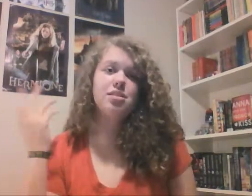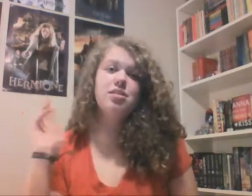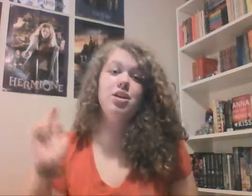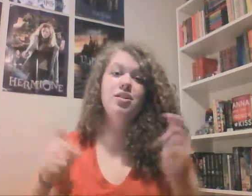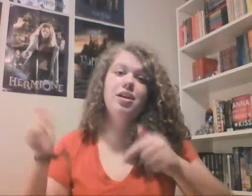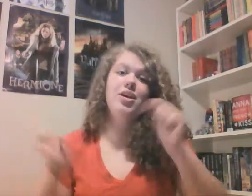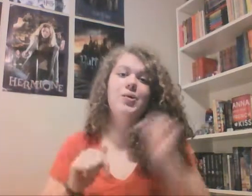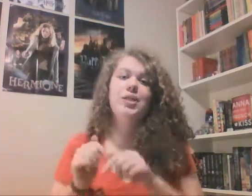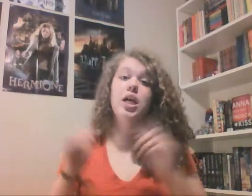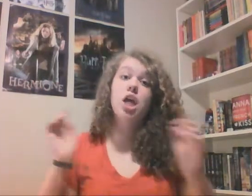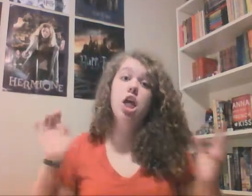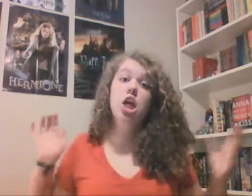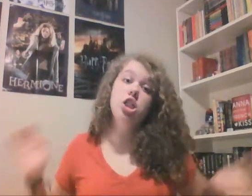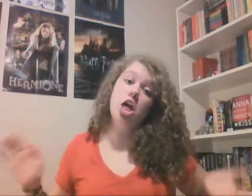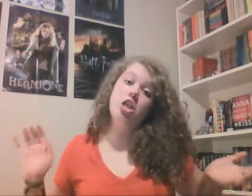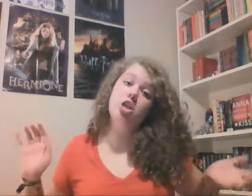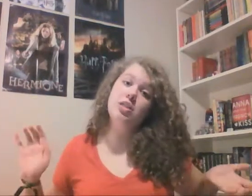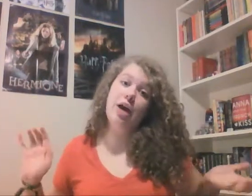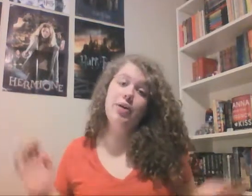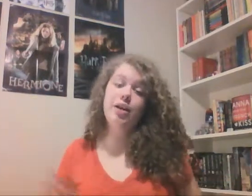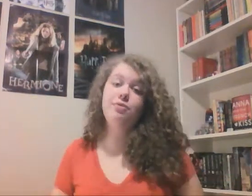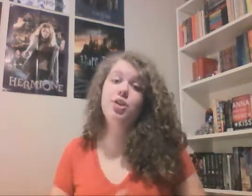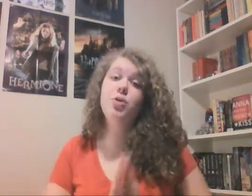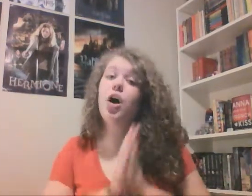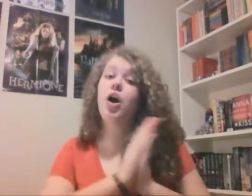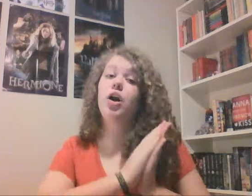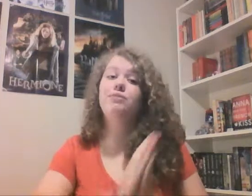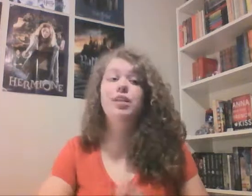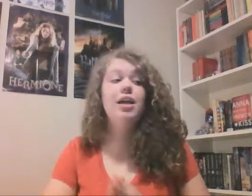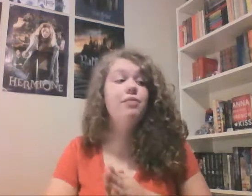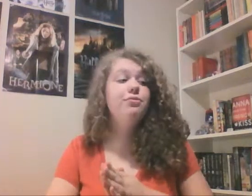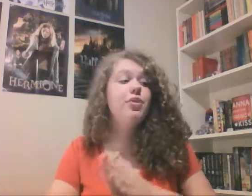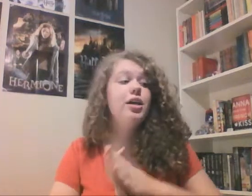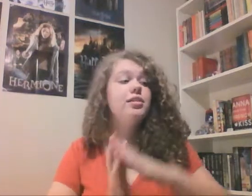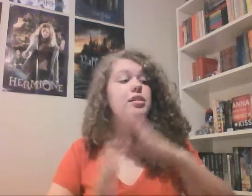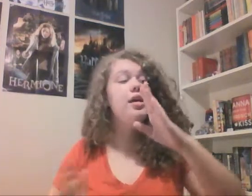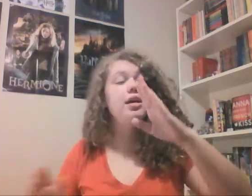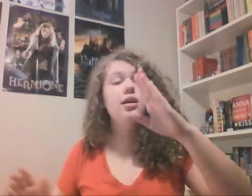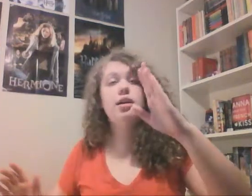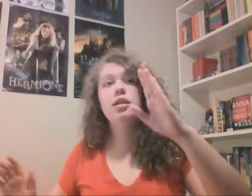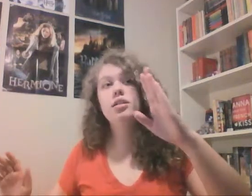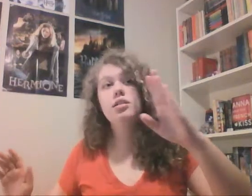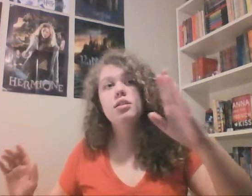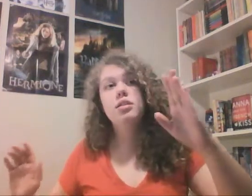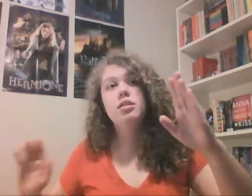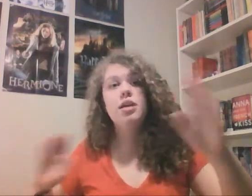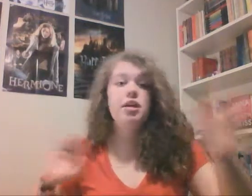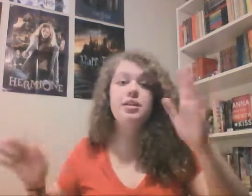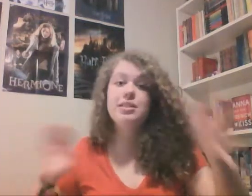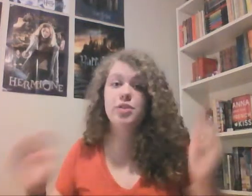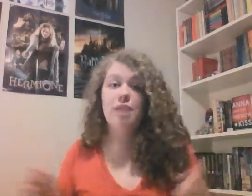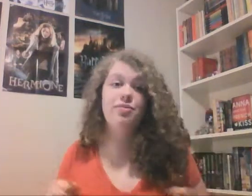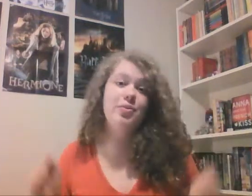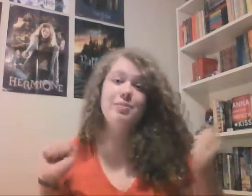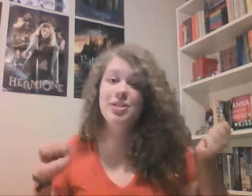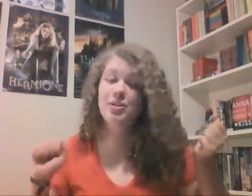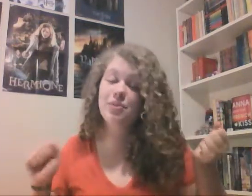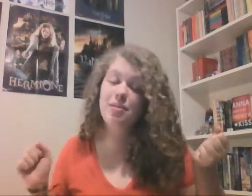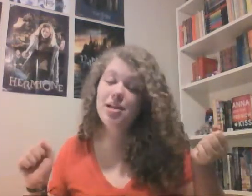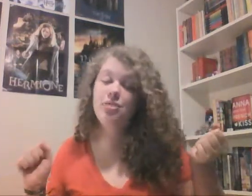so you can go and check those out if you are feeling up for it and yeah you can subscribe if you want to be told when I make a new